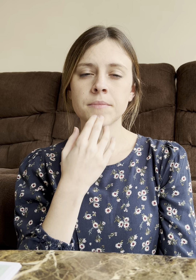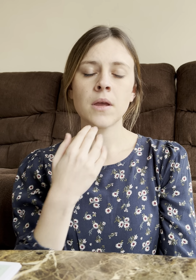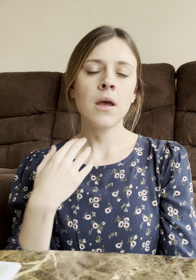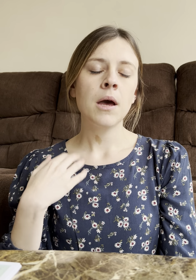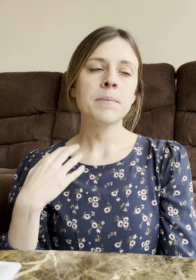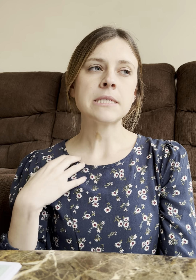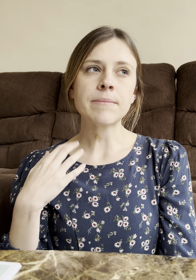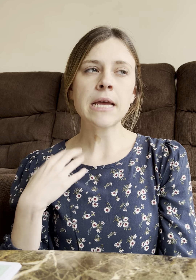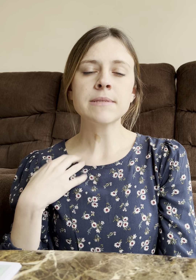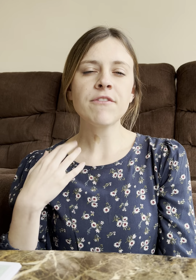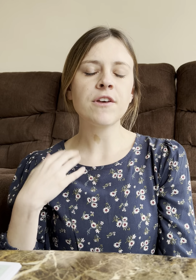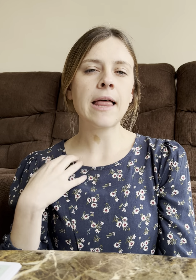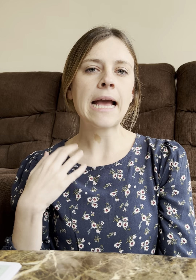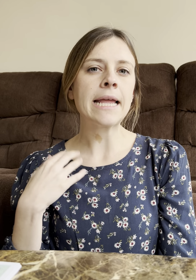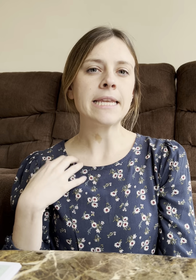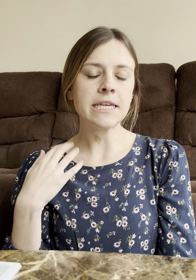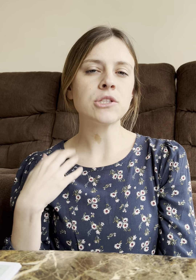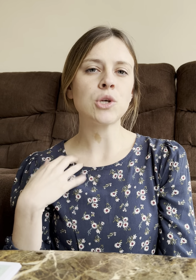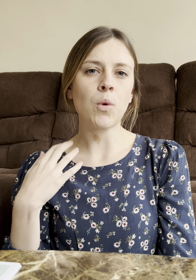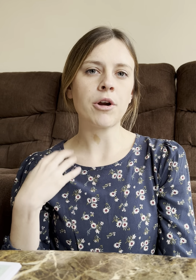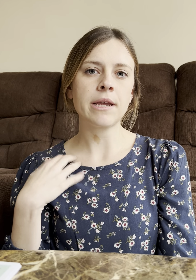But sometimes I feel like I need to worry.